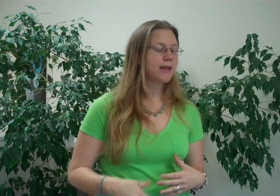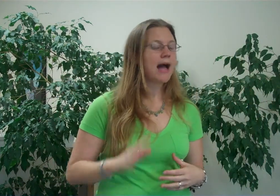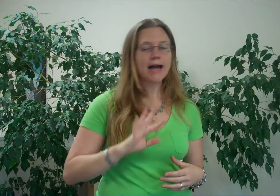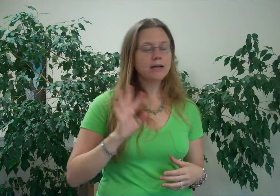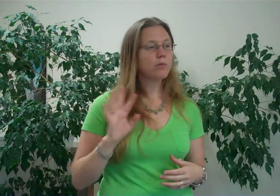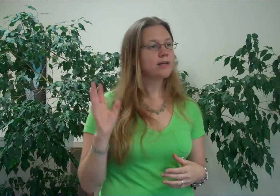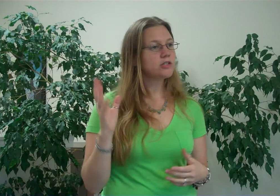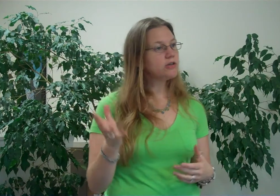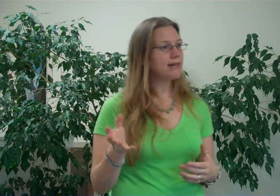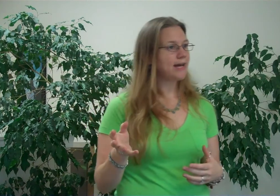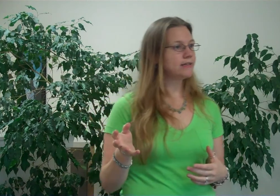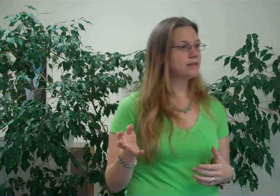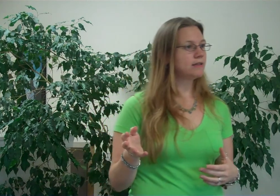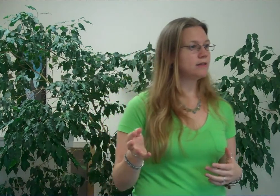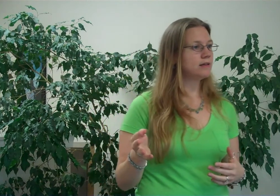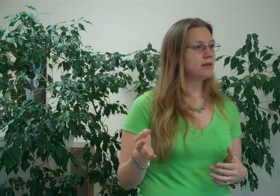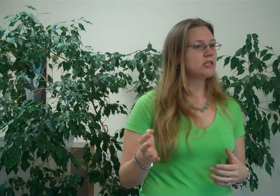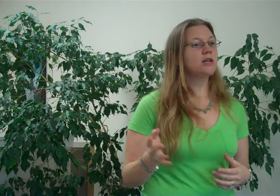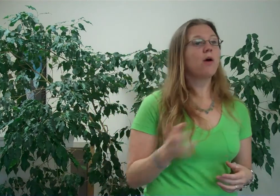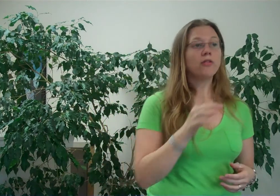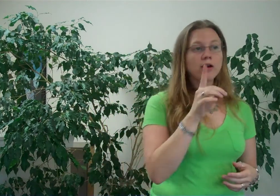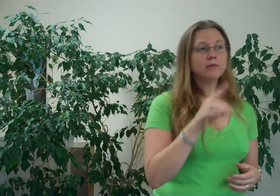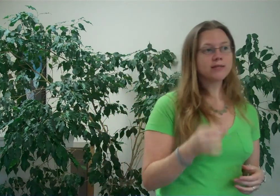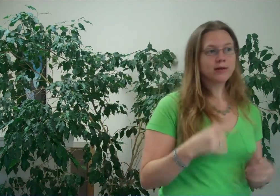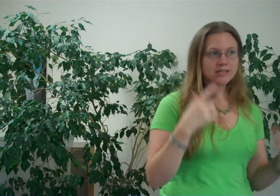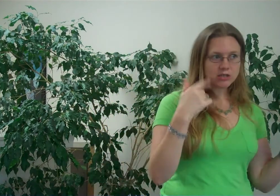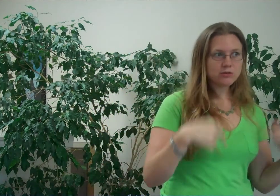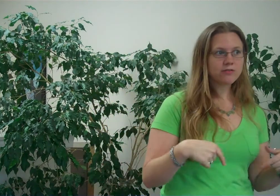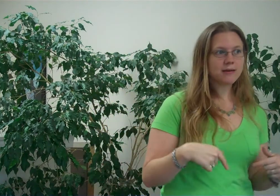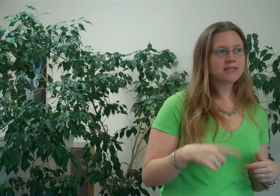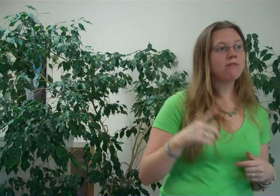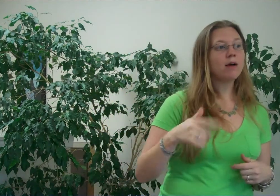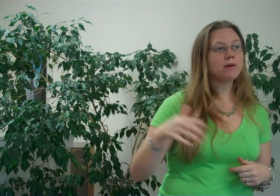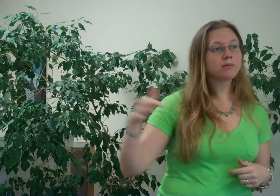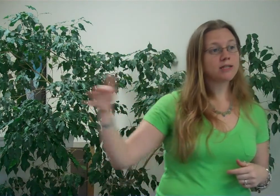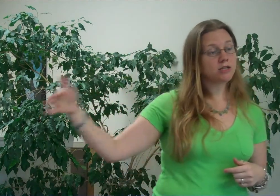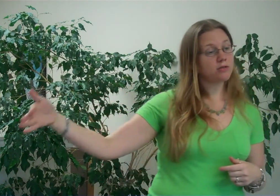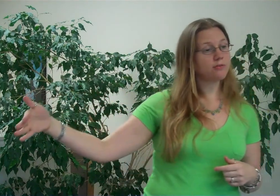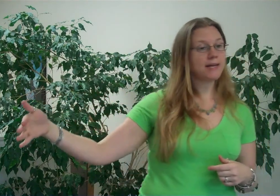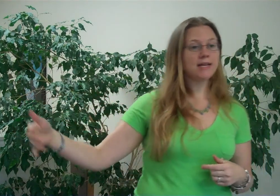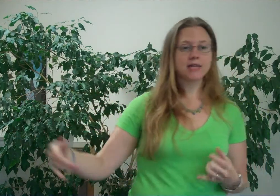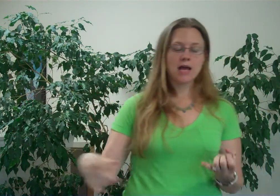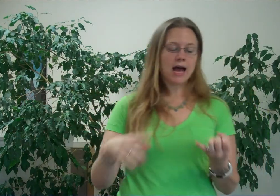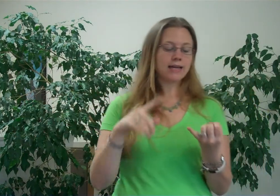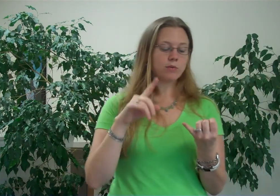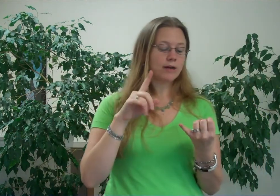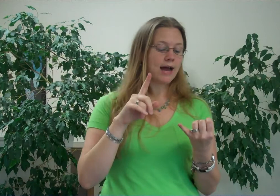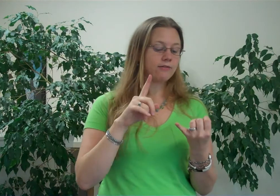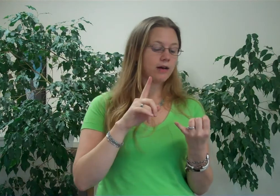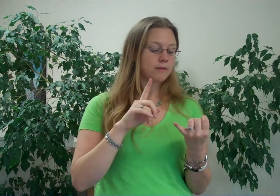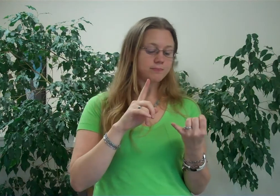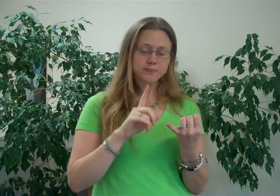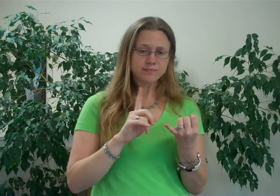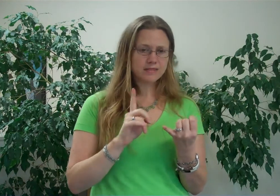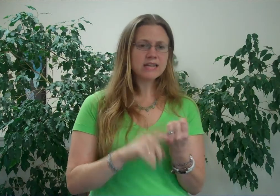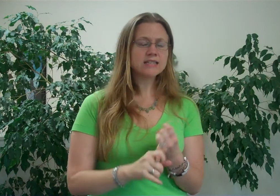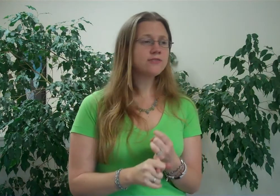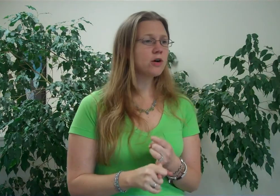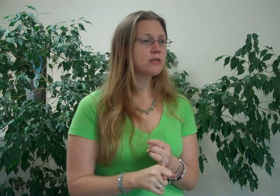I didn't want to do that. So although I wasn't ready to do it for myself, I was ready to do it for my kids. I didn't want to have difficulties